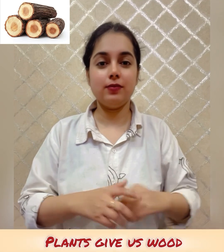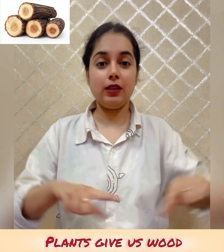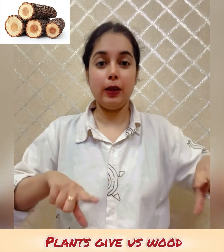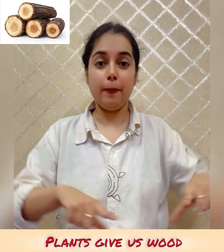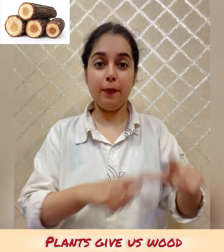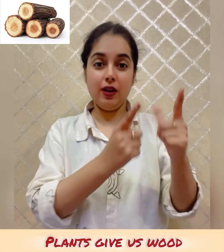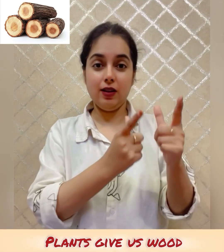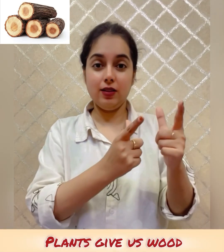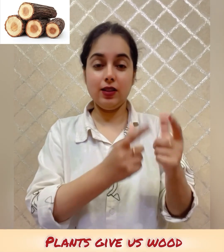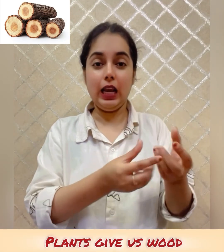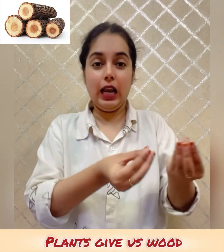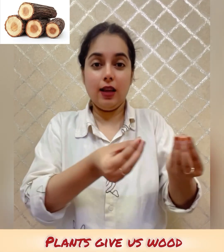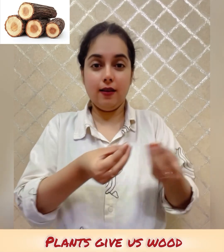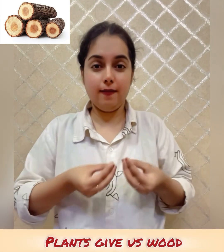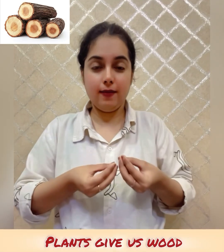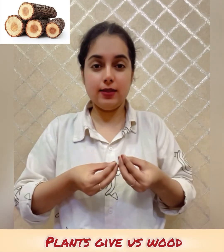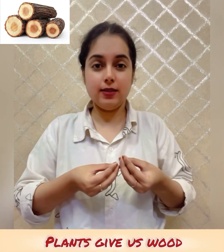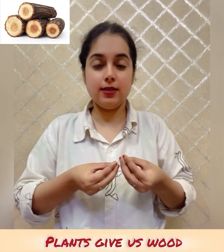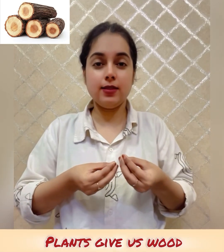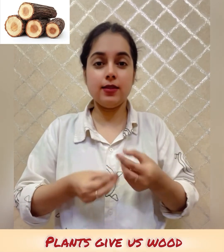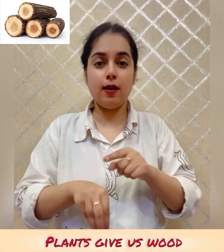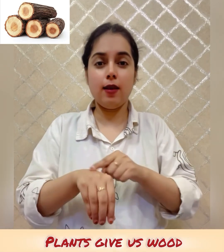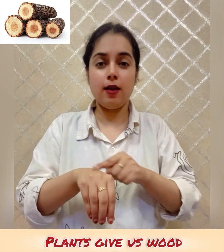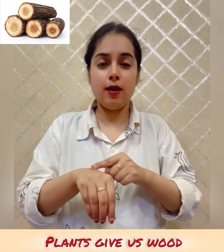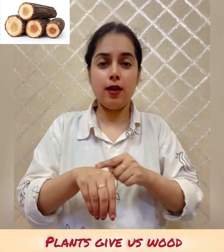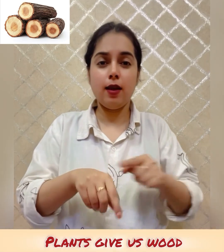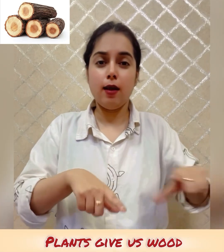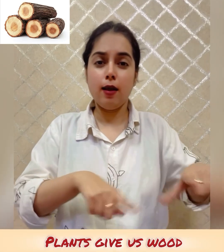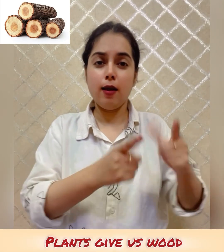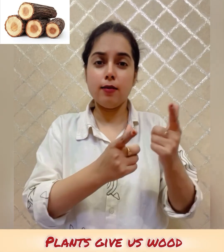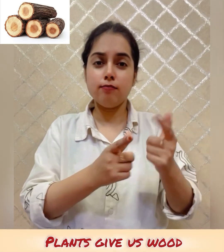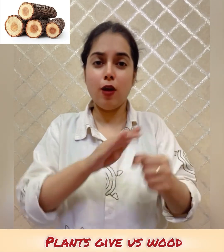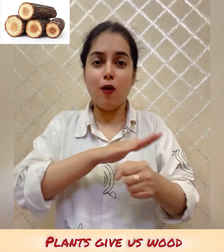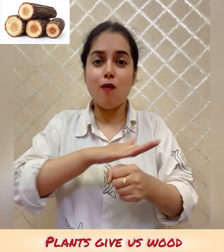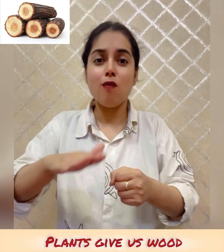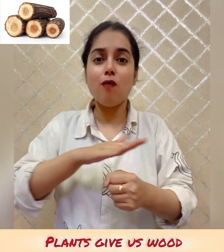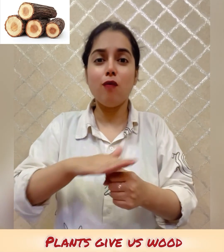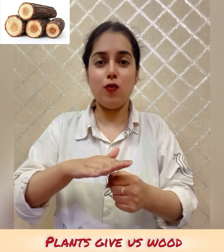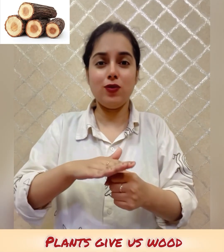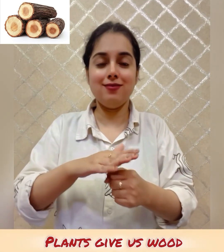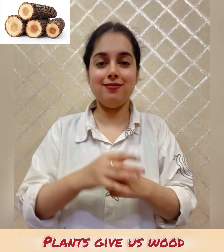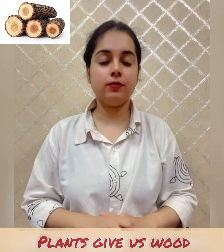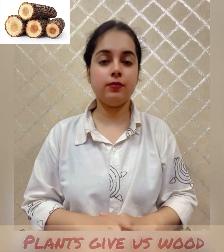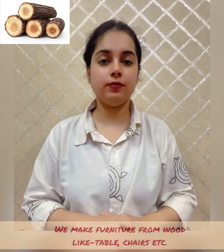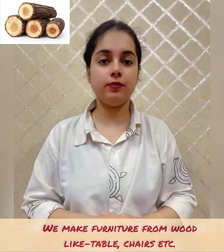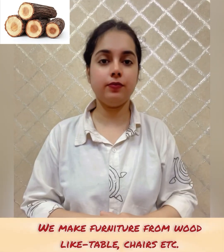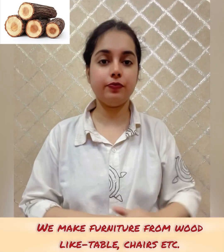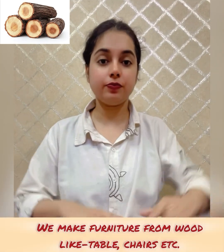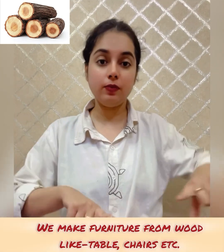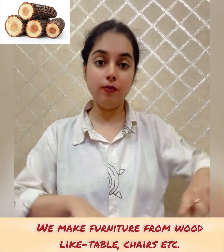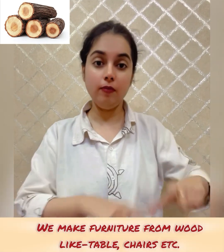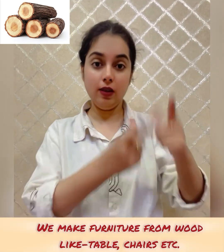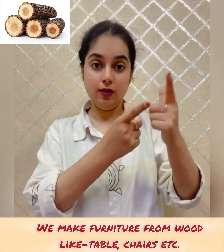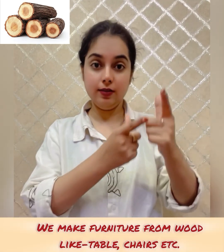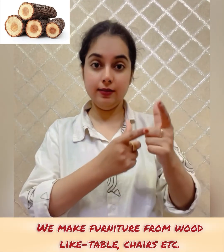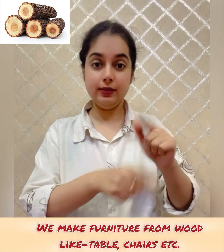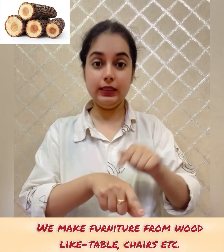Plants give us wood. We make